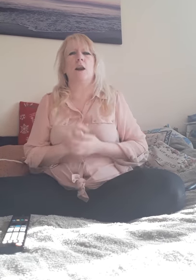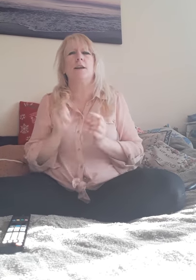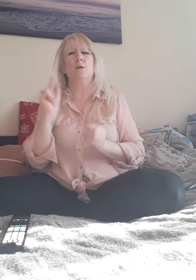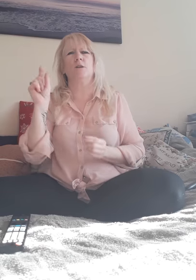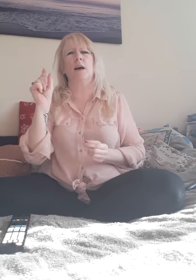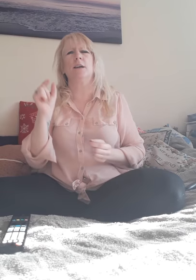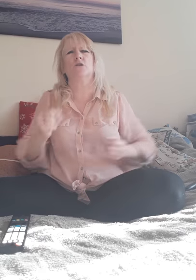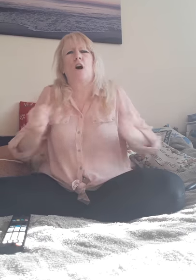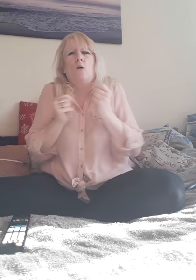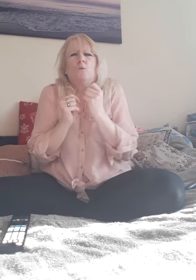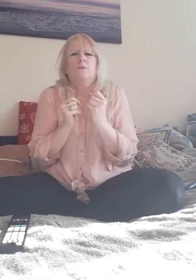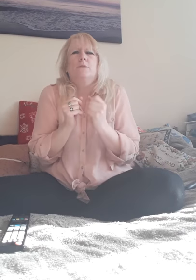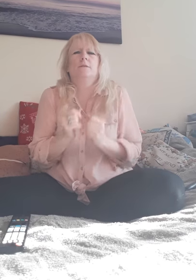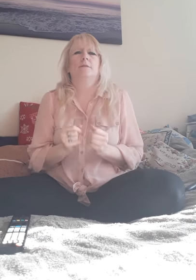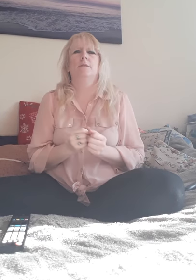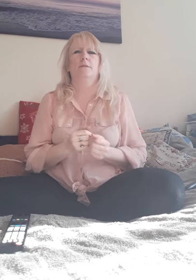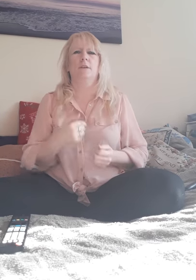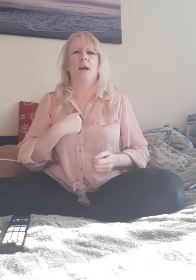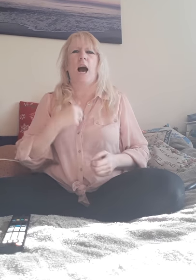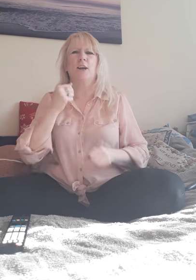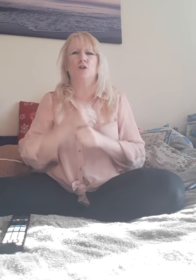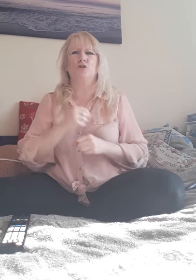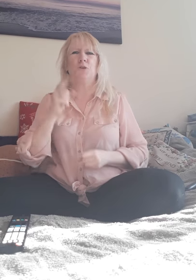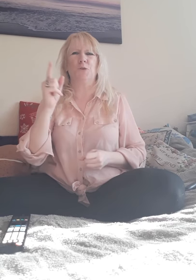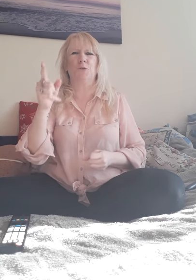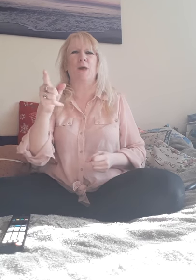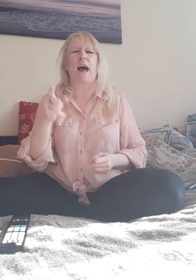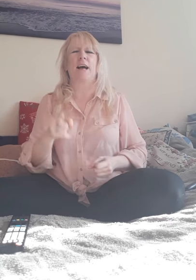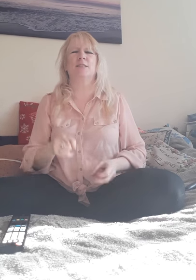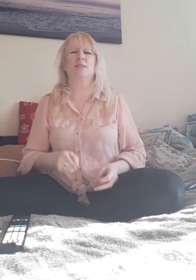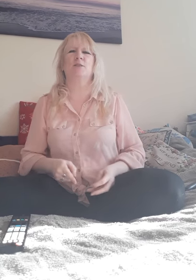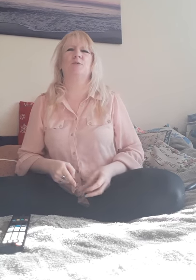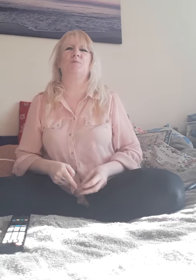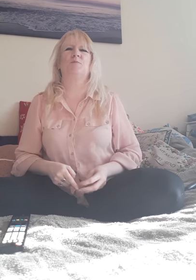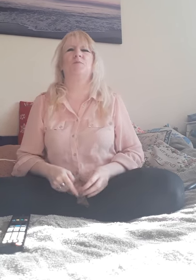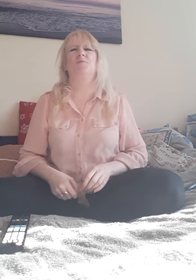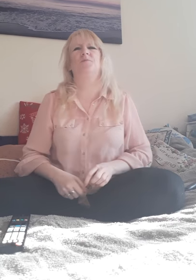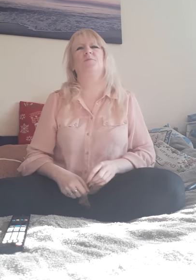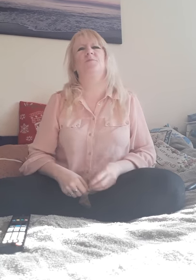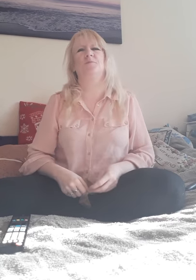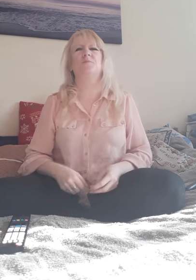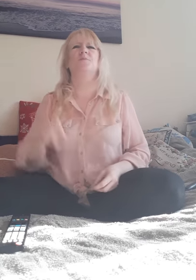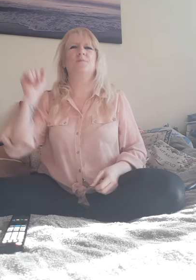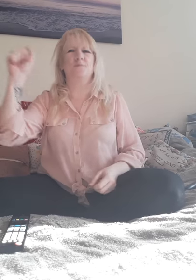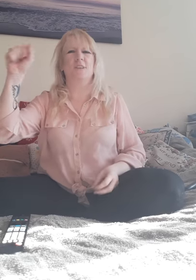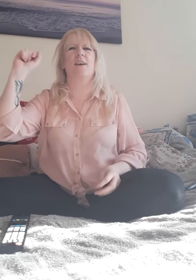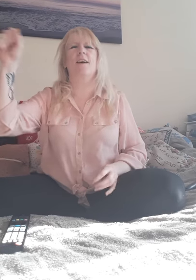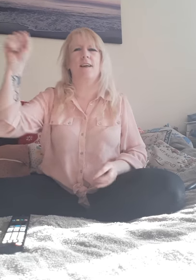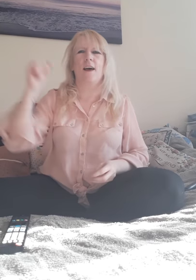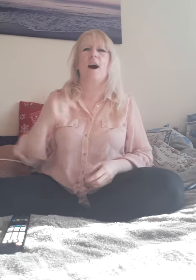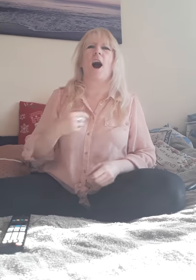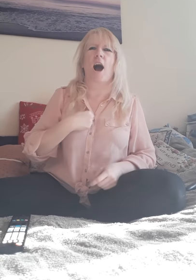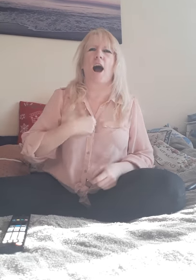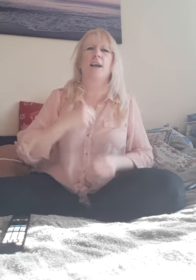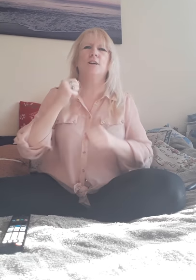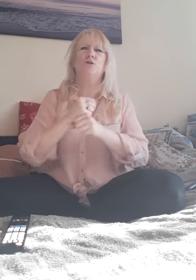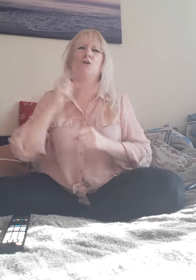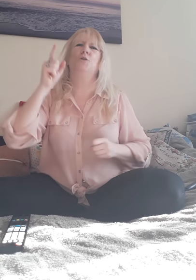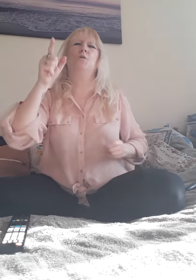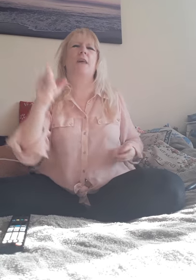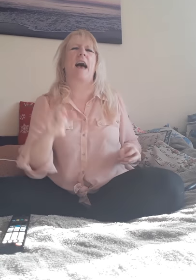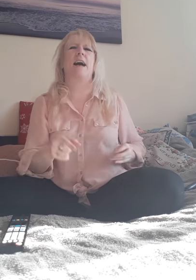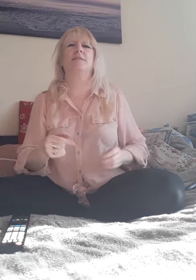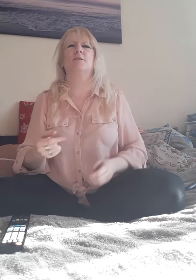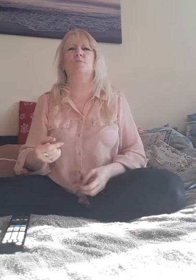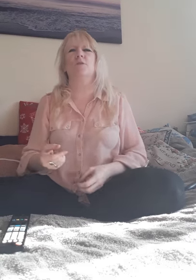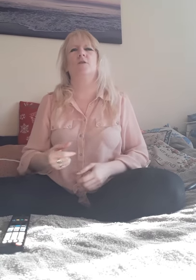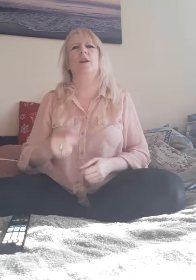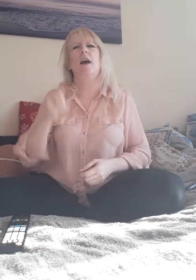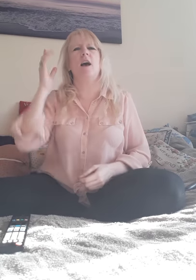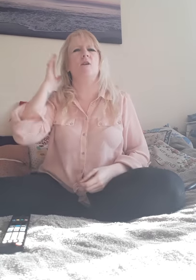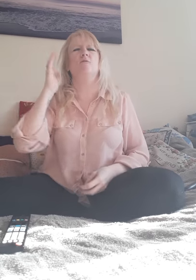anything